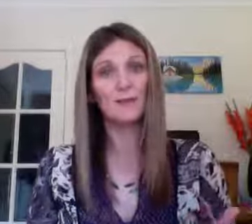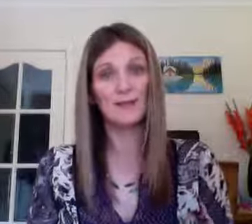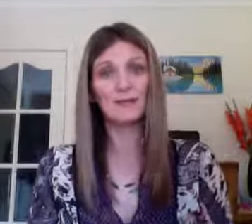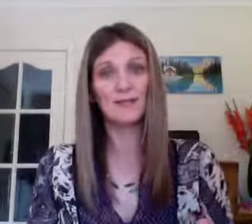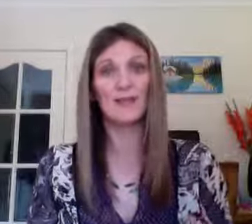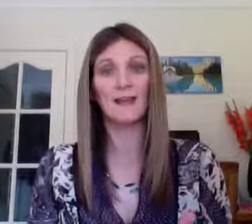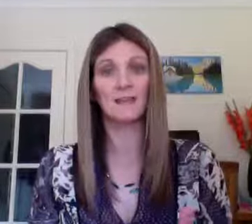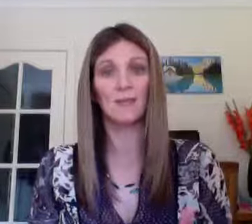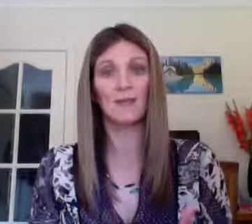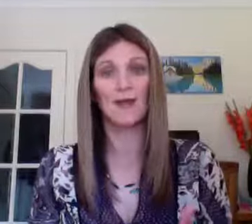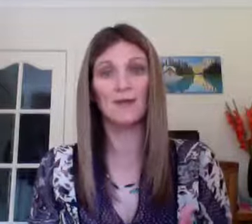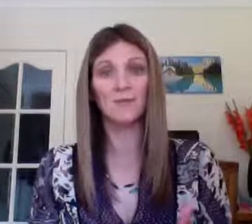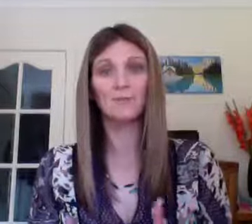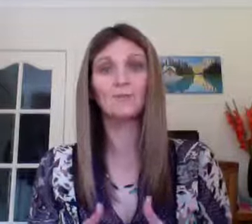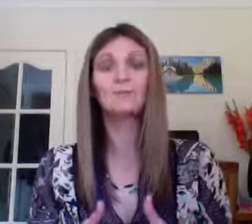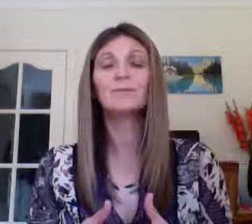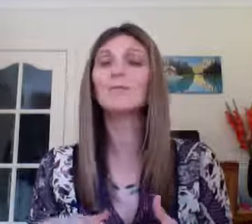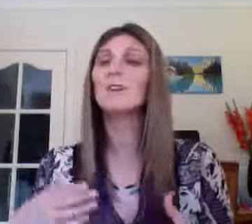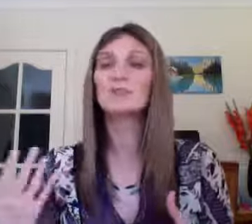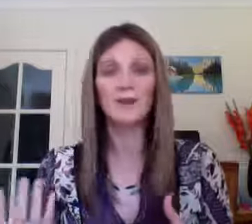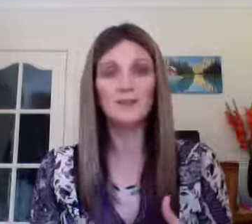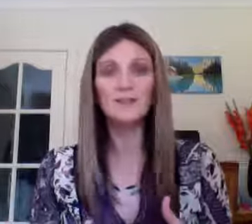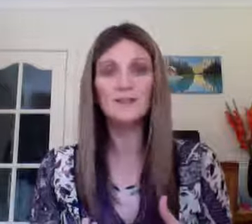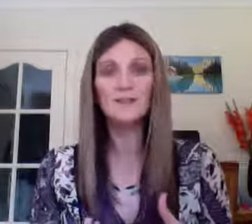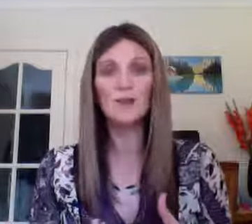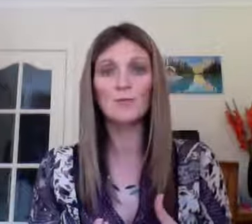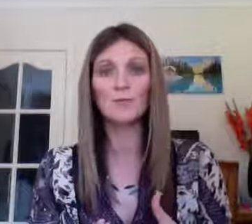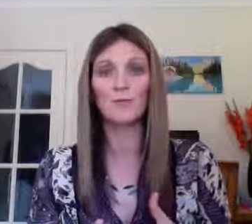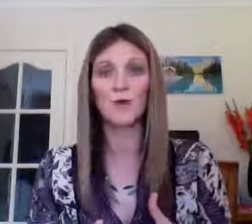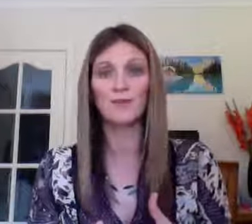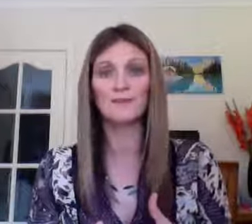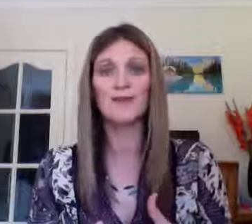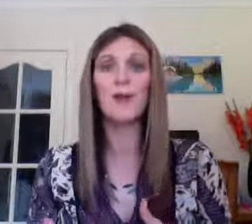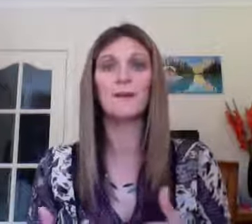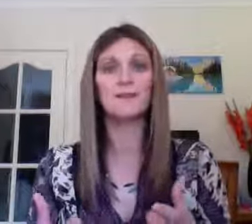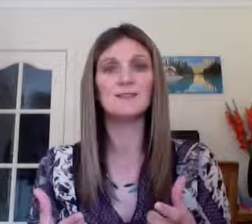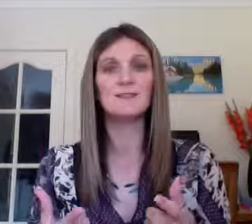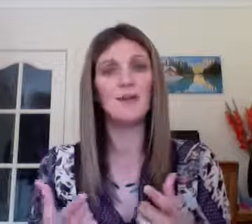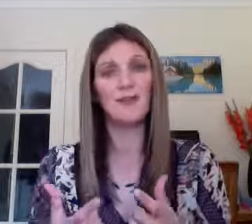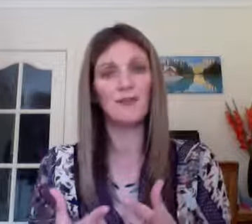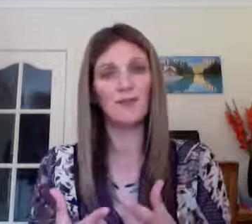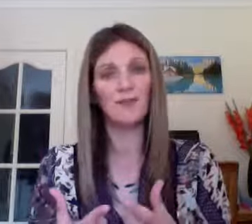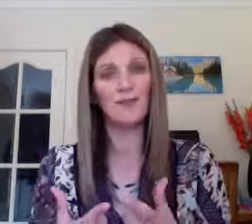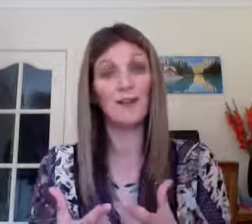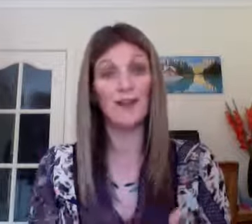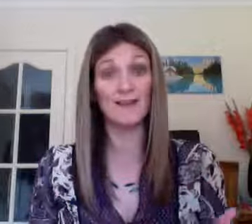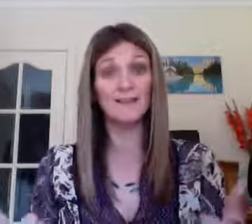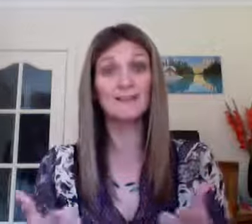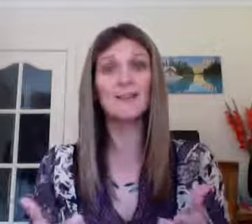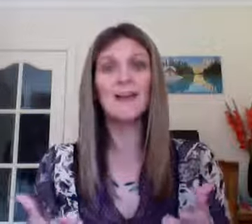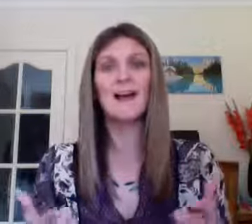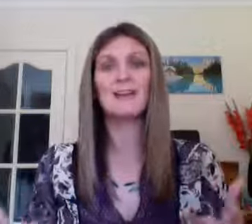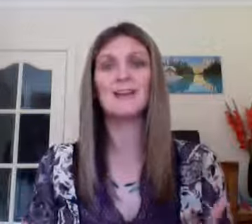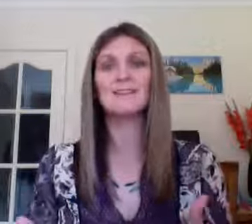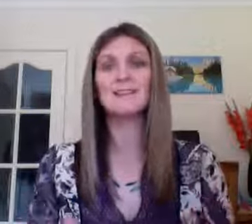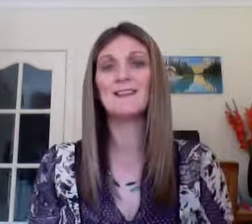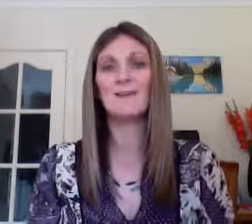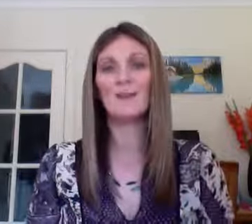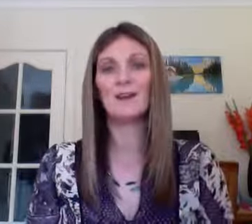beliefs connected with that. Try and do the video more than once because you may uncover layers and let's see if we